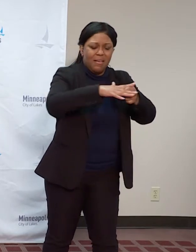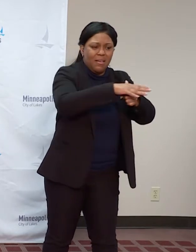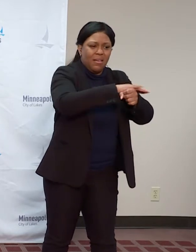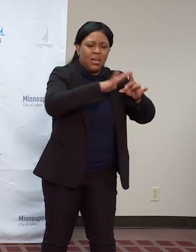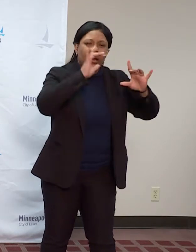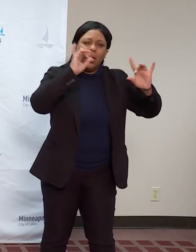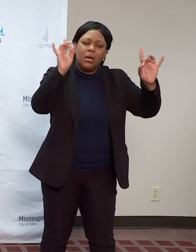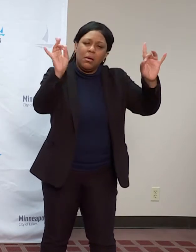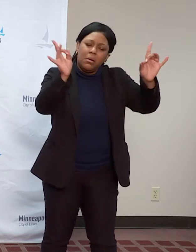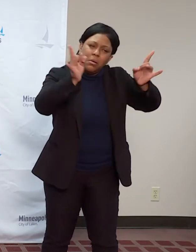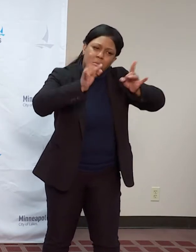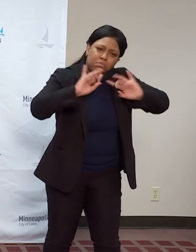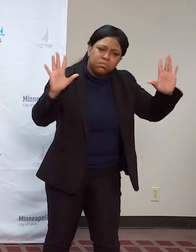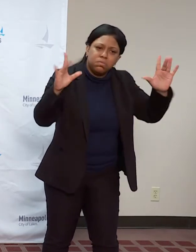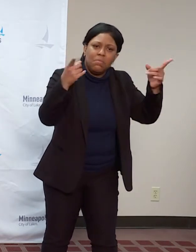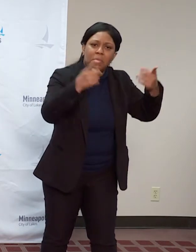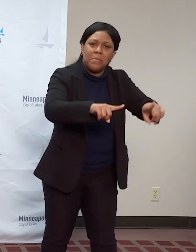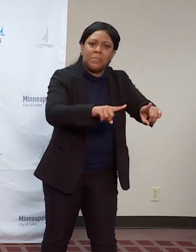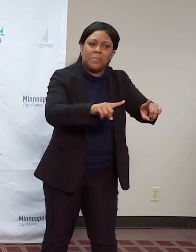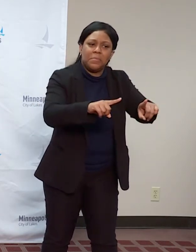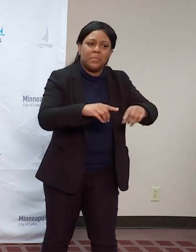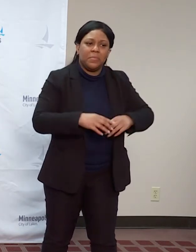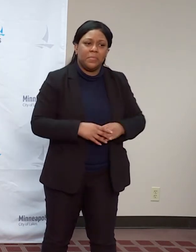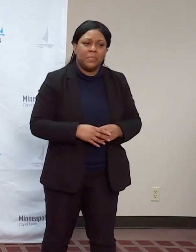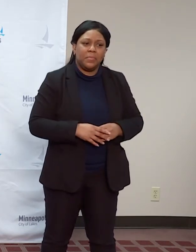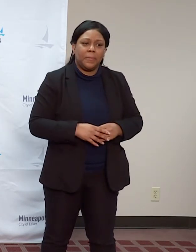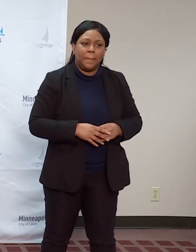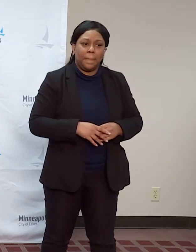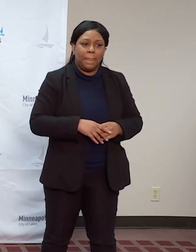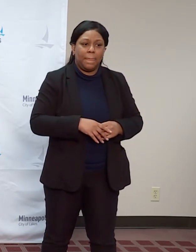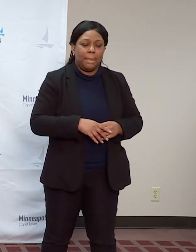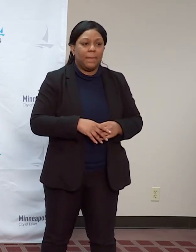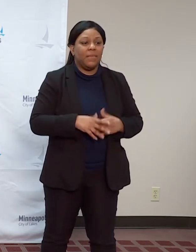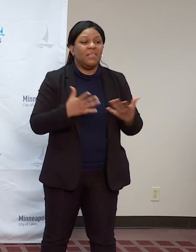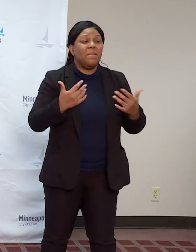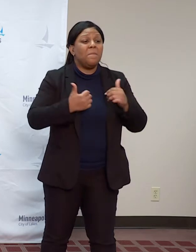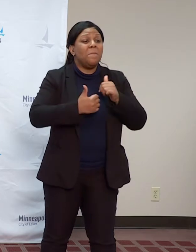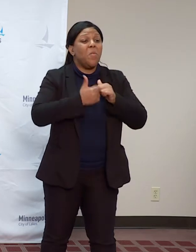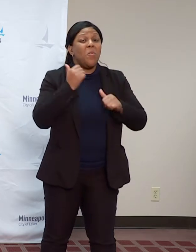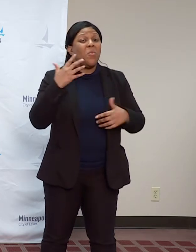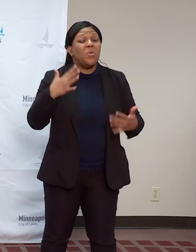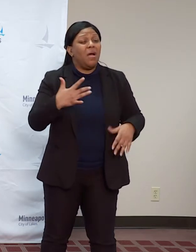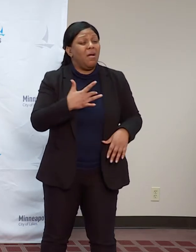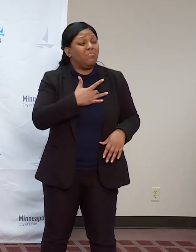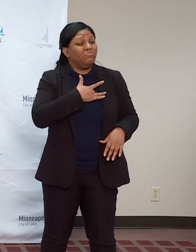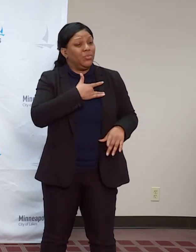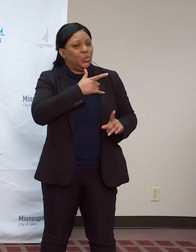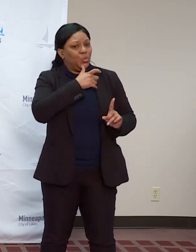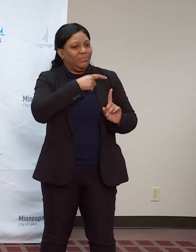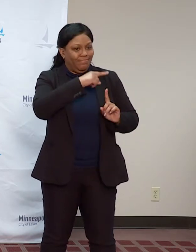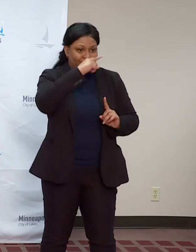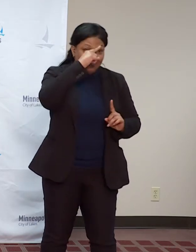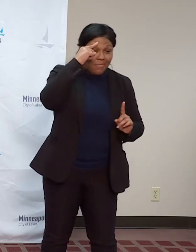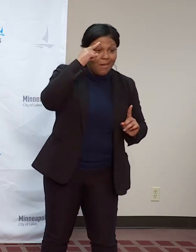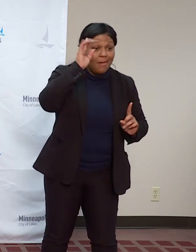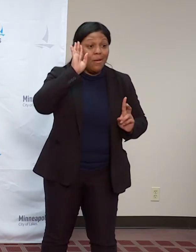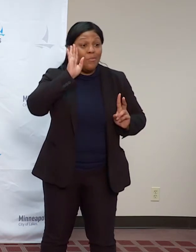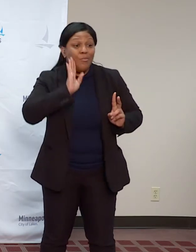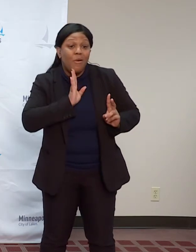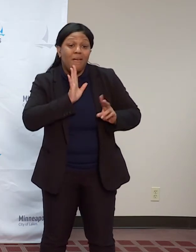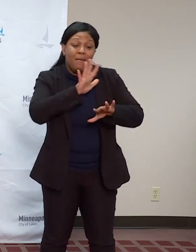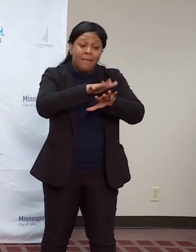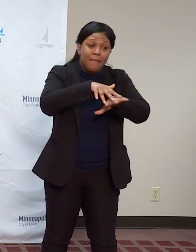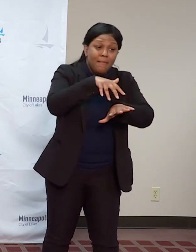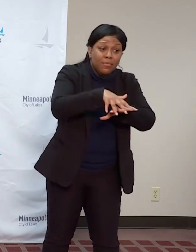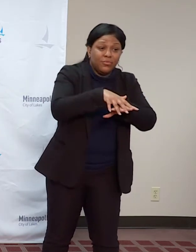but was felt most by our black, brown, native, and immigrant communities.